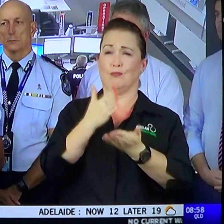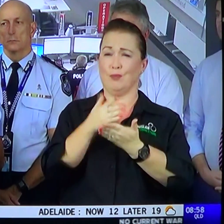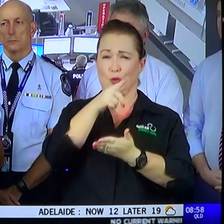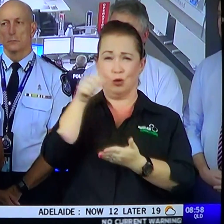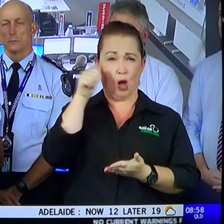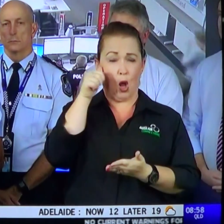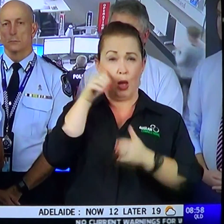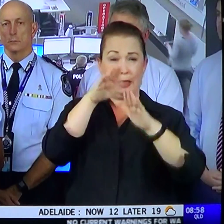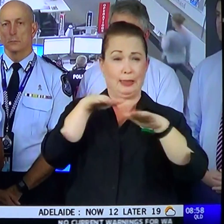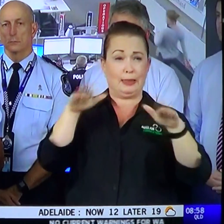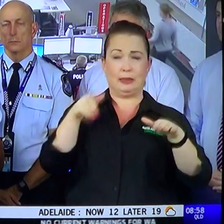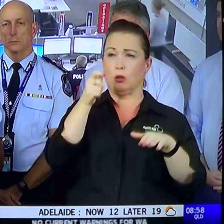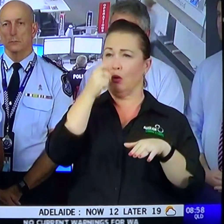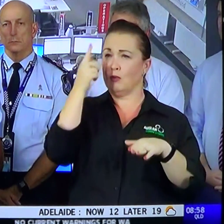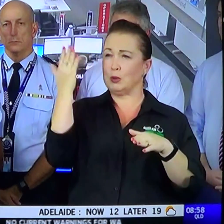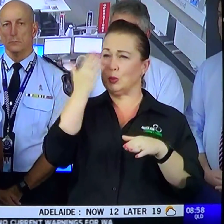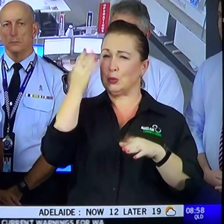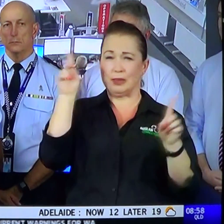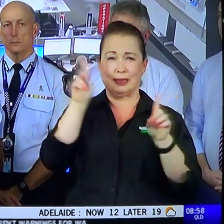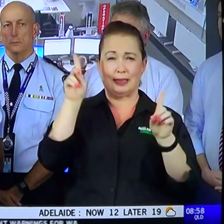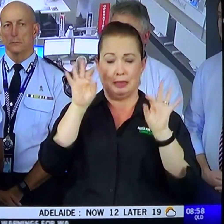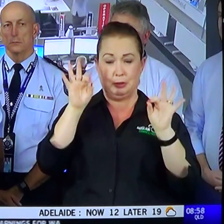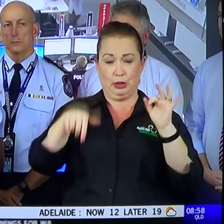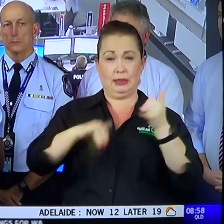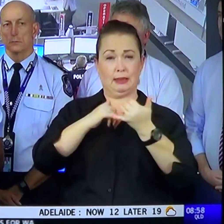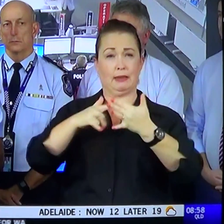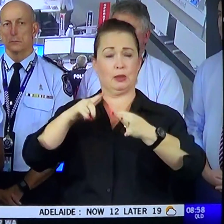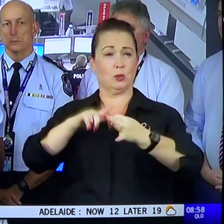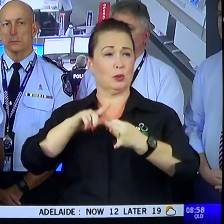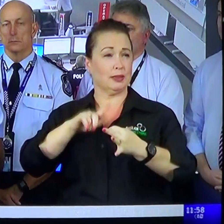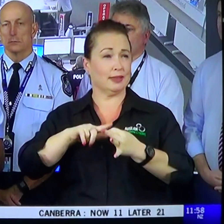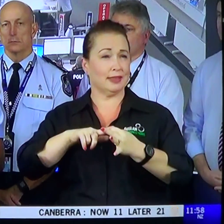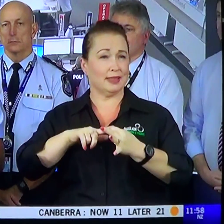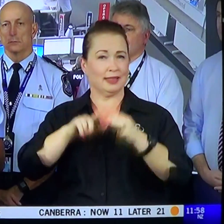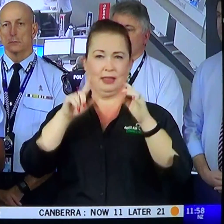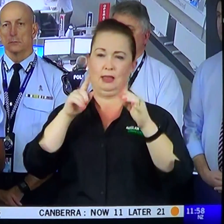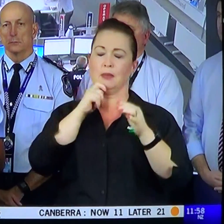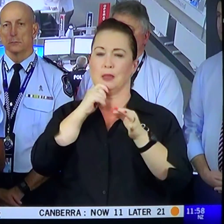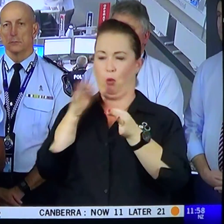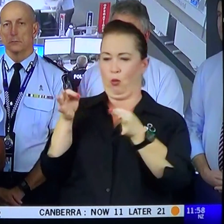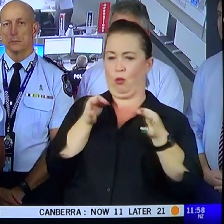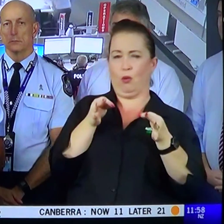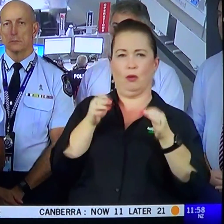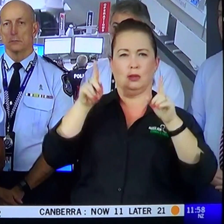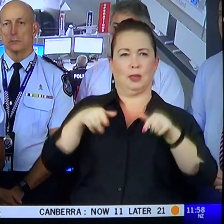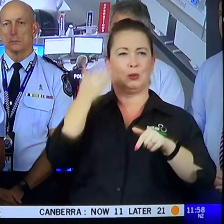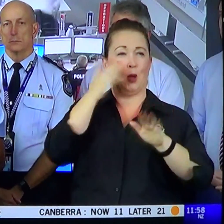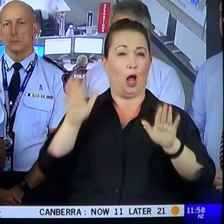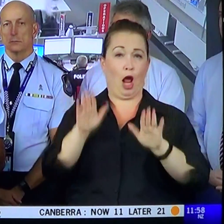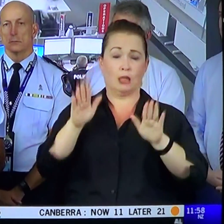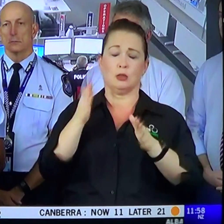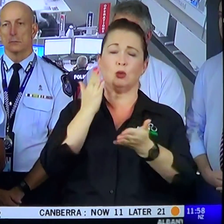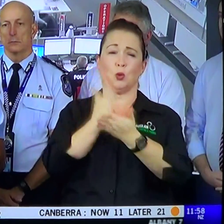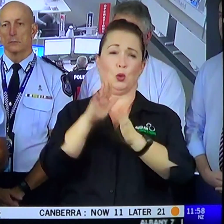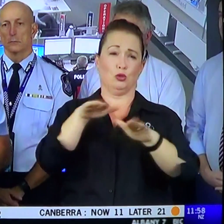kids who are off school today here, particularly in the south-east. They've started school holidays a little bit early, and I bet you they're very